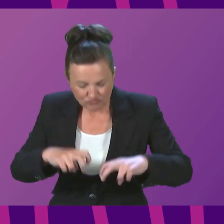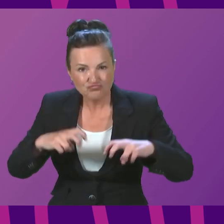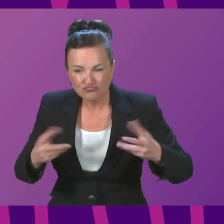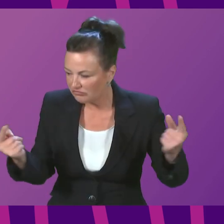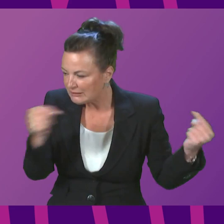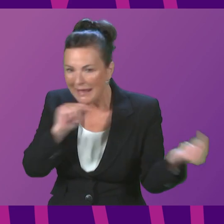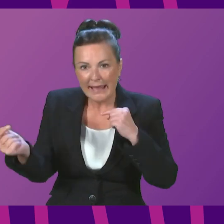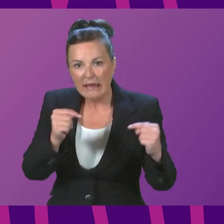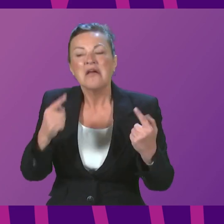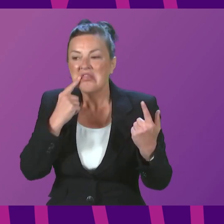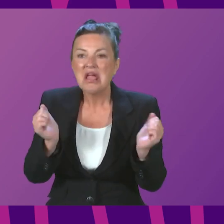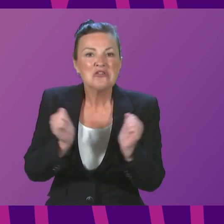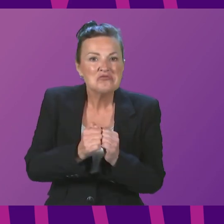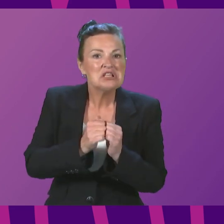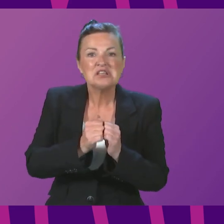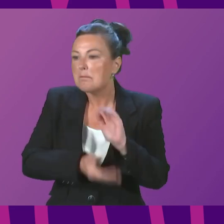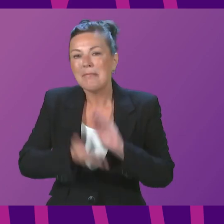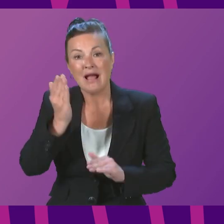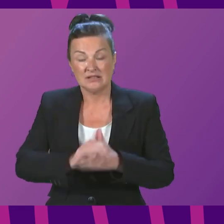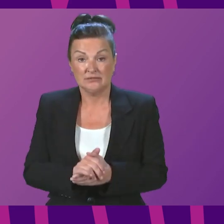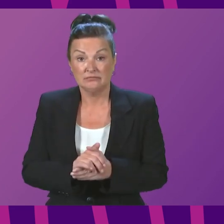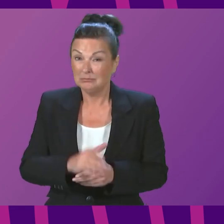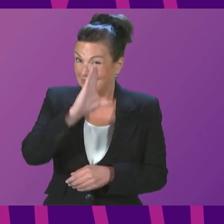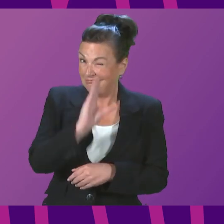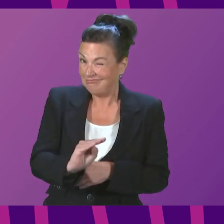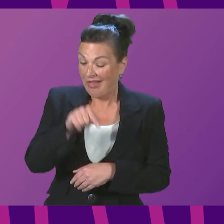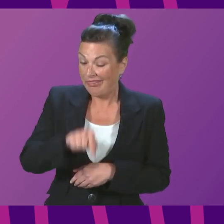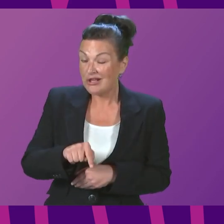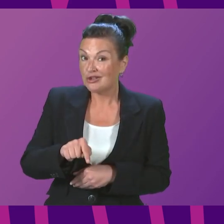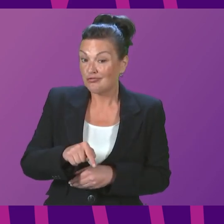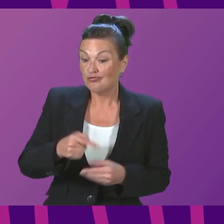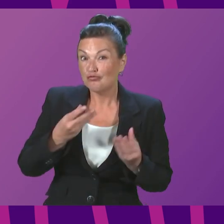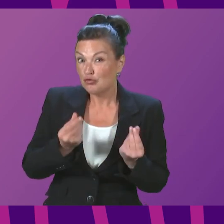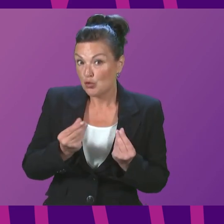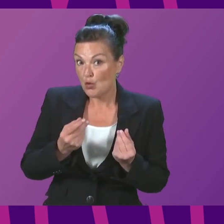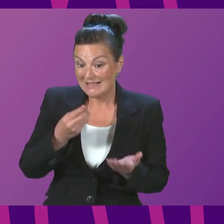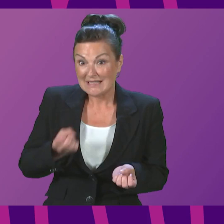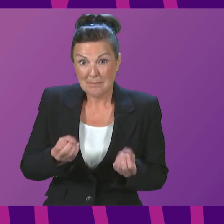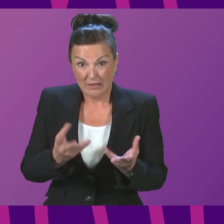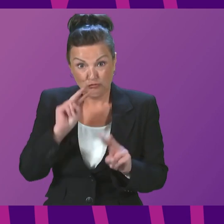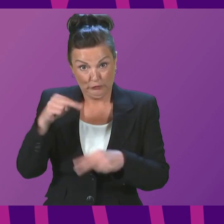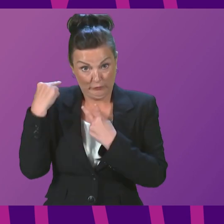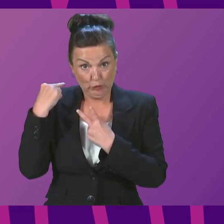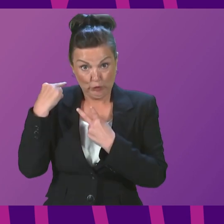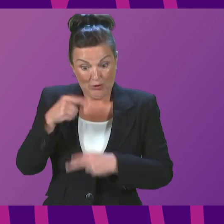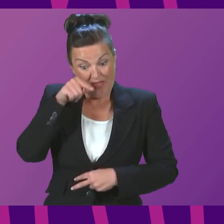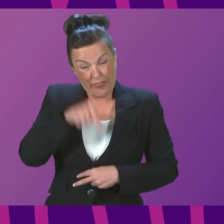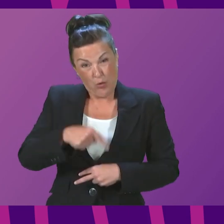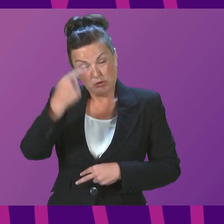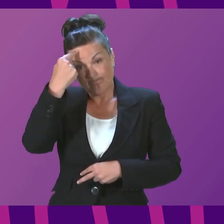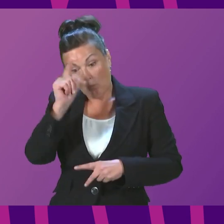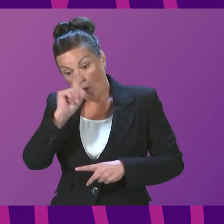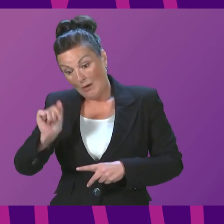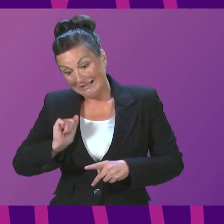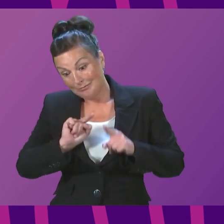I have made in this Chamber before, is that that resource spending review, the projections that have been made based on the information we had, is, of